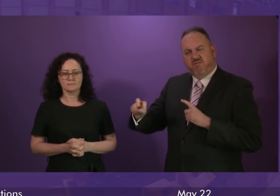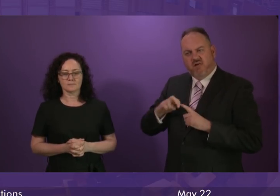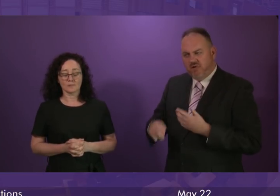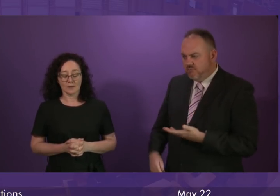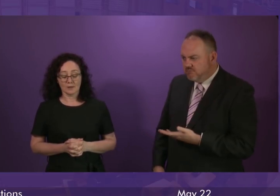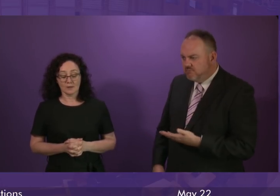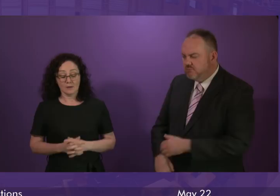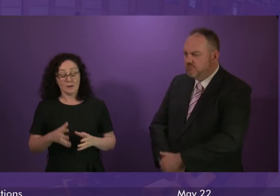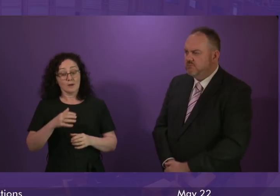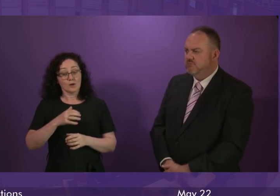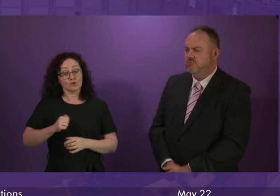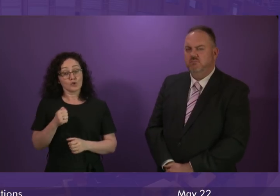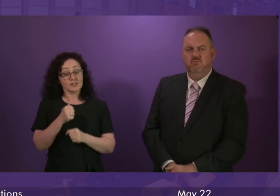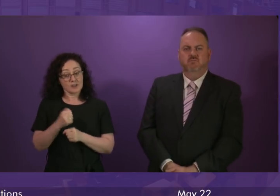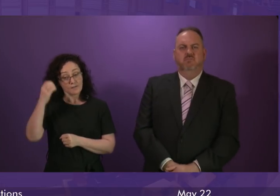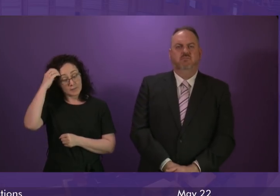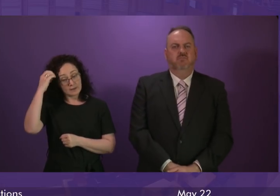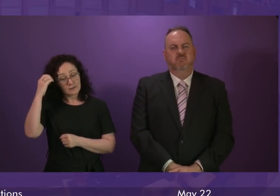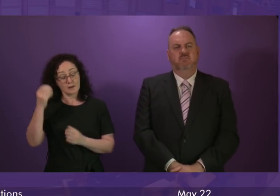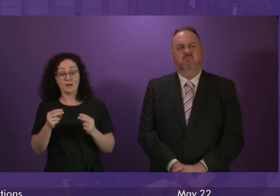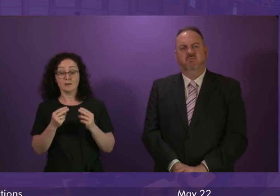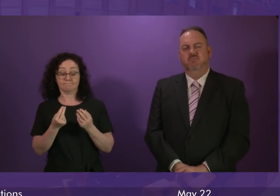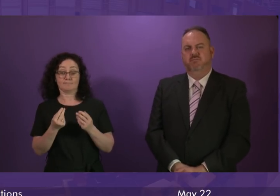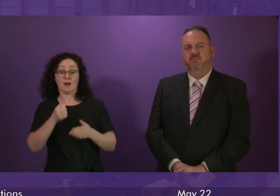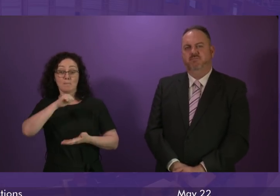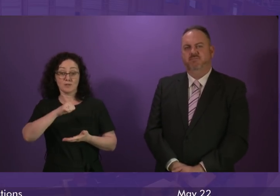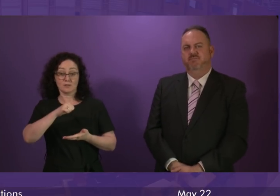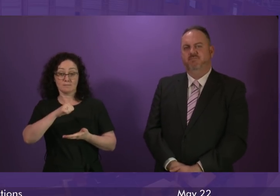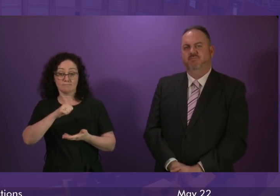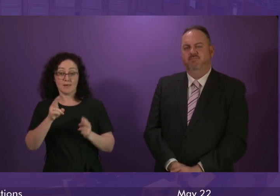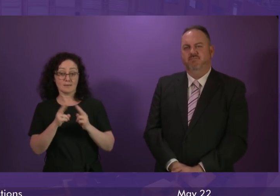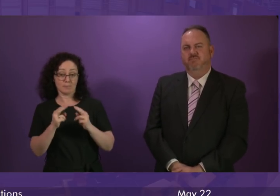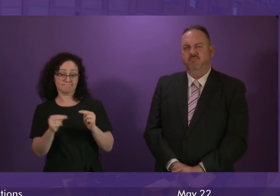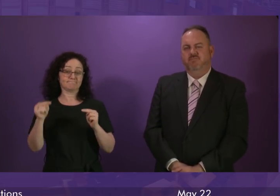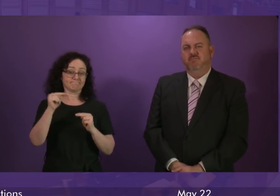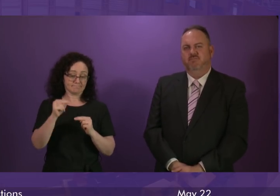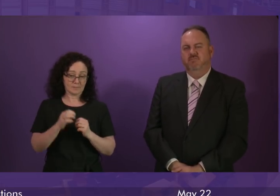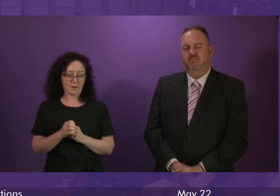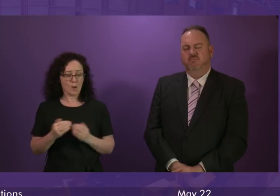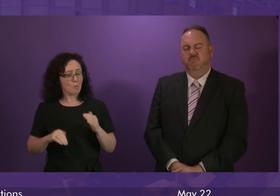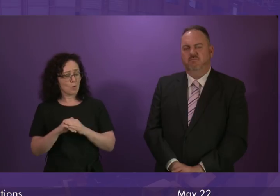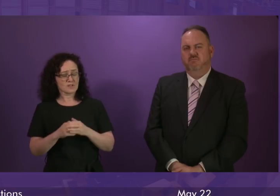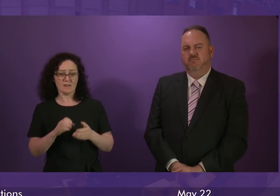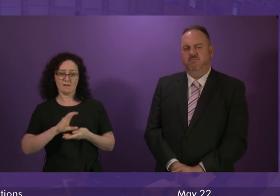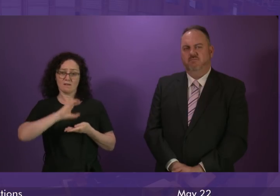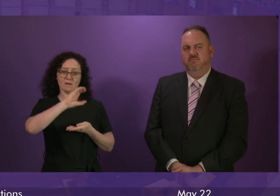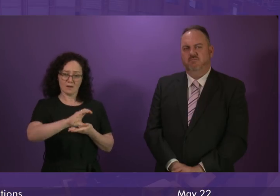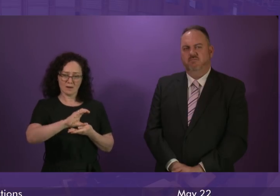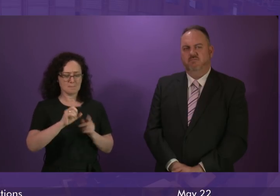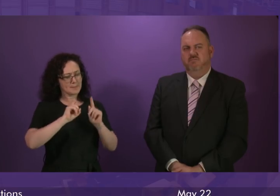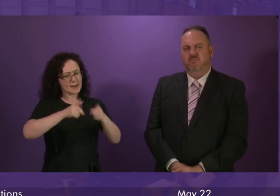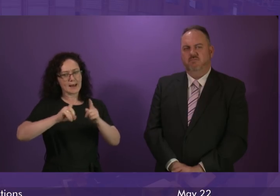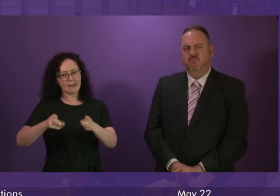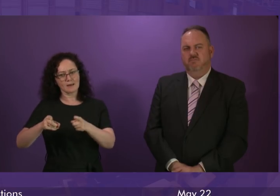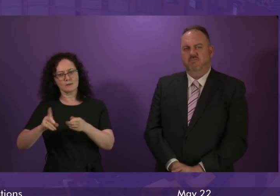Minister. The Scottish Government doubled the active travel budget to £80 million in 2018-19. The majority of this funding is allocated to local authorities